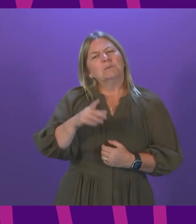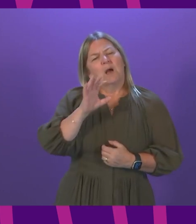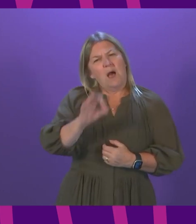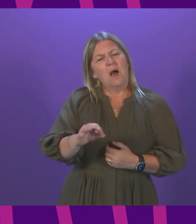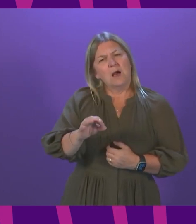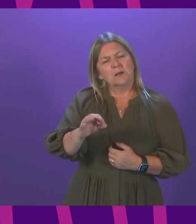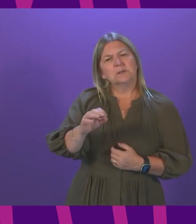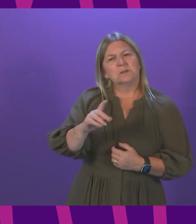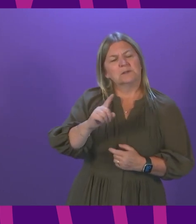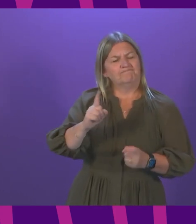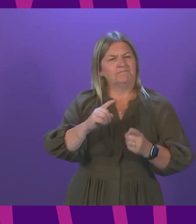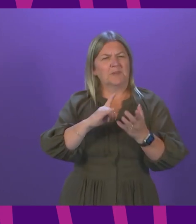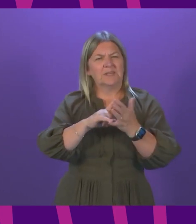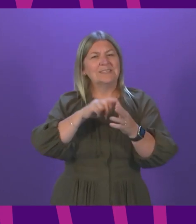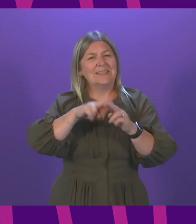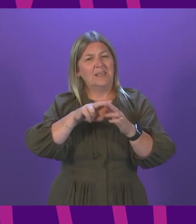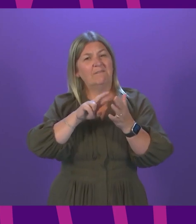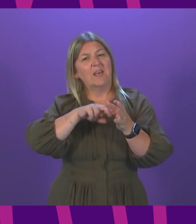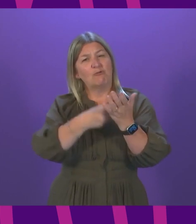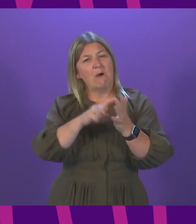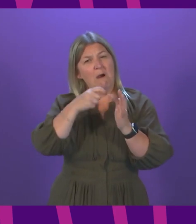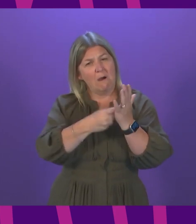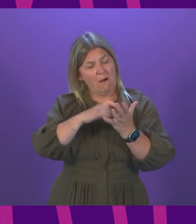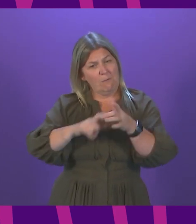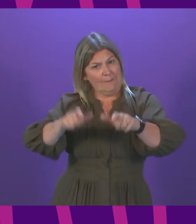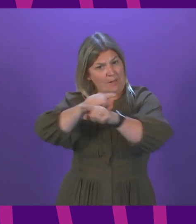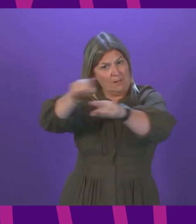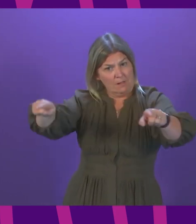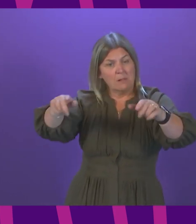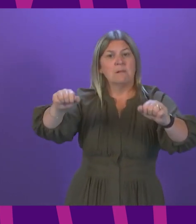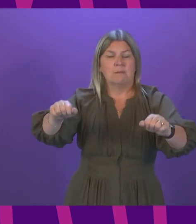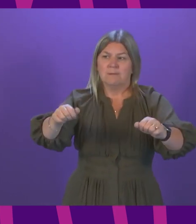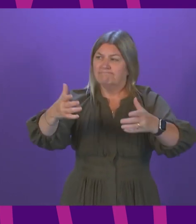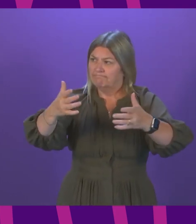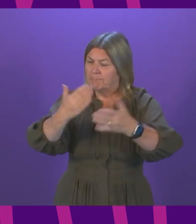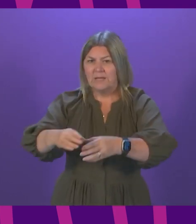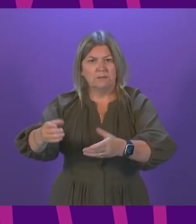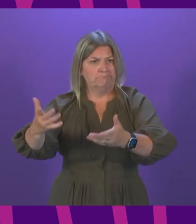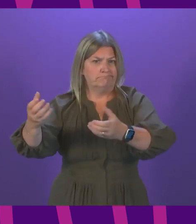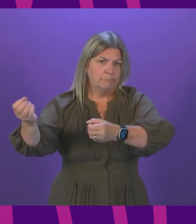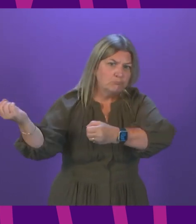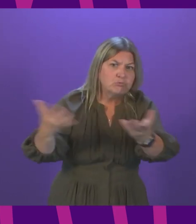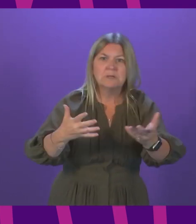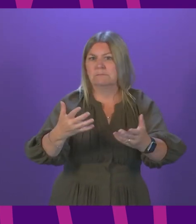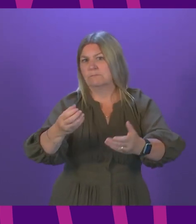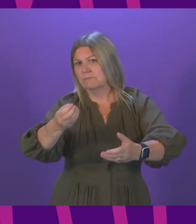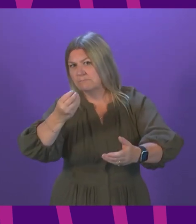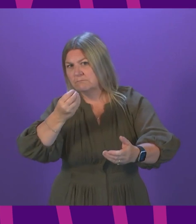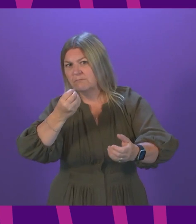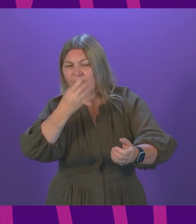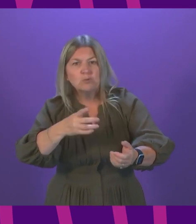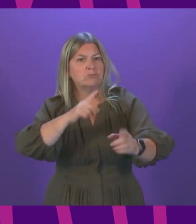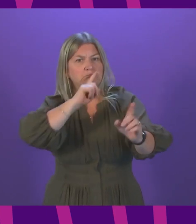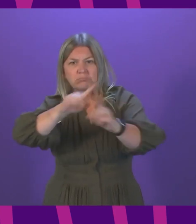have played a vital role as key workers throughout the pandemic in maintaining essential supply chains, with many of them having